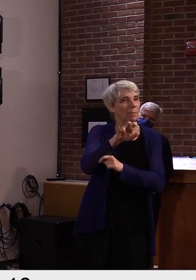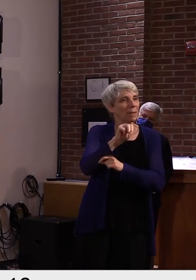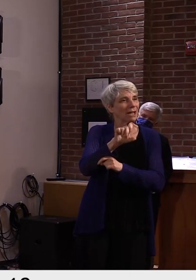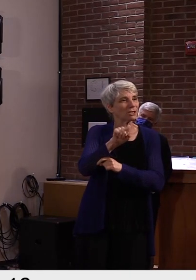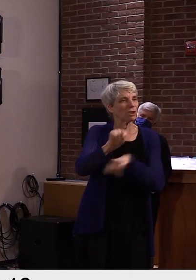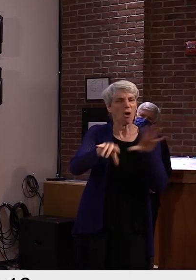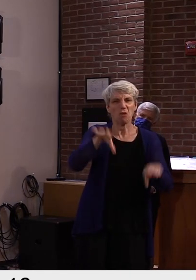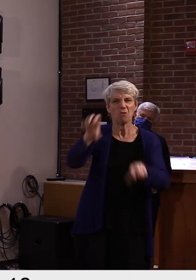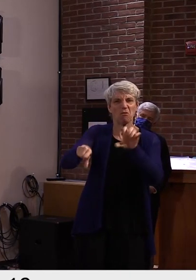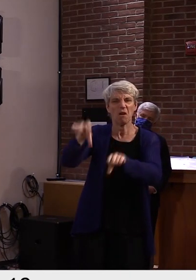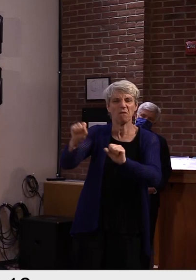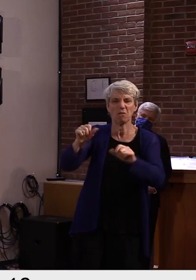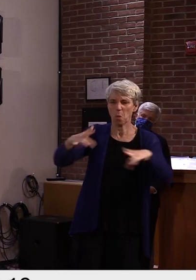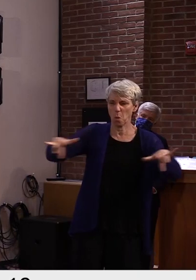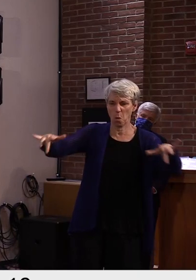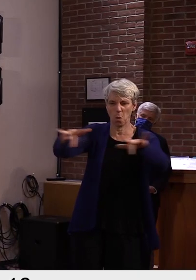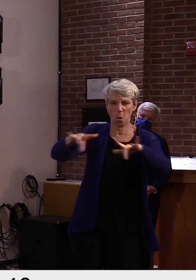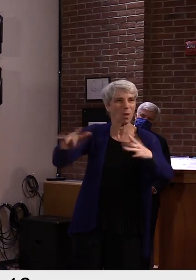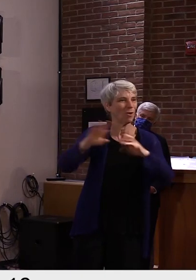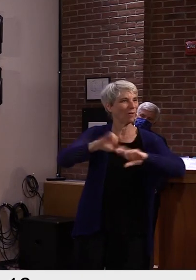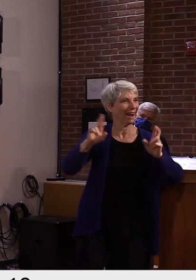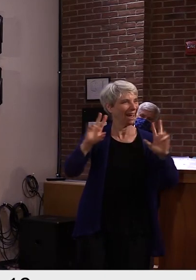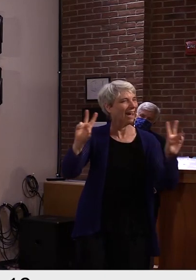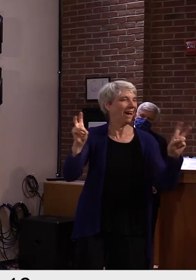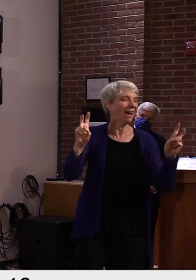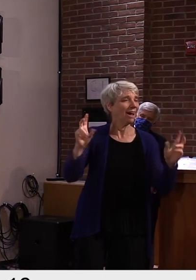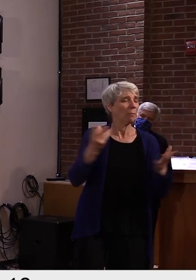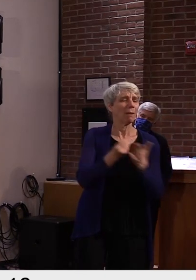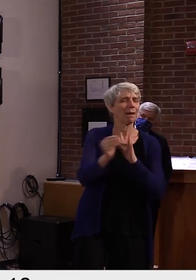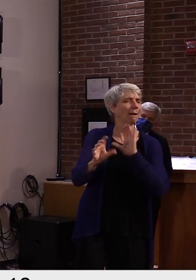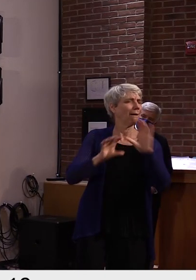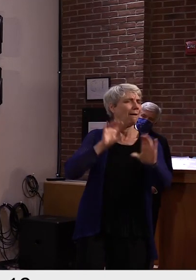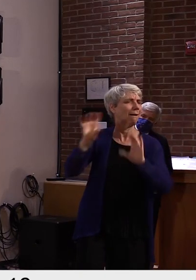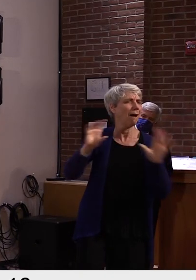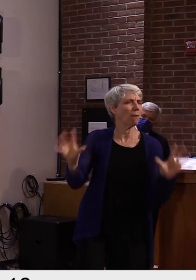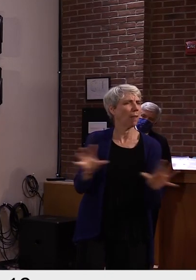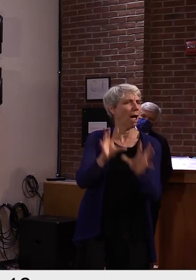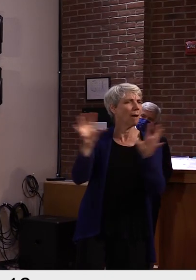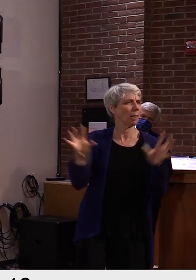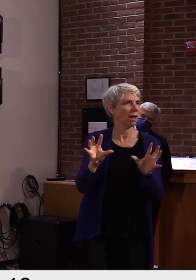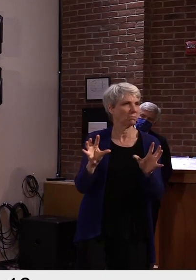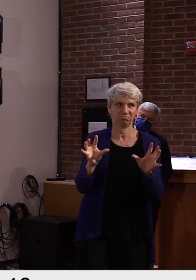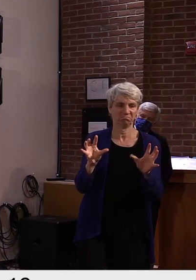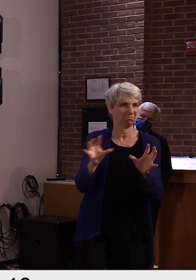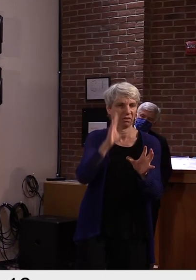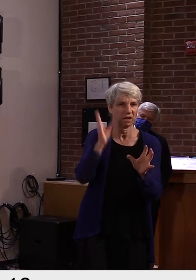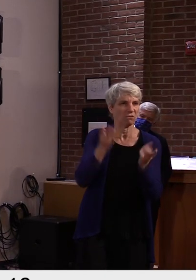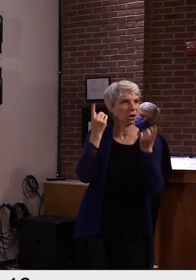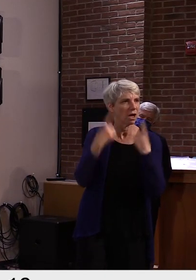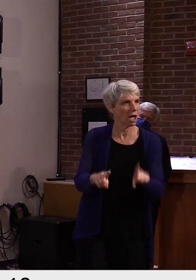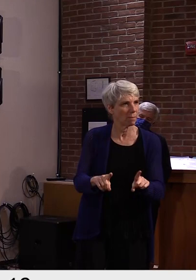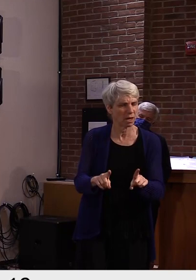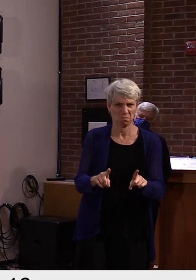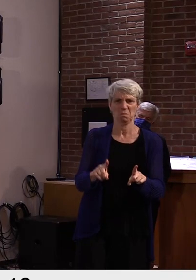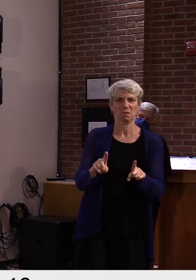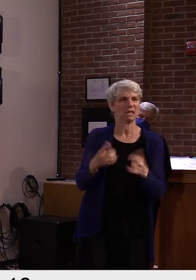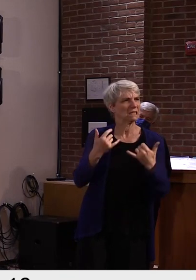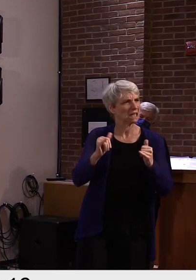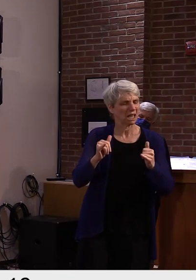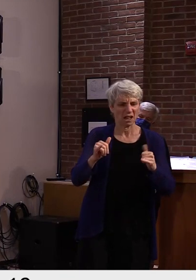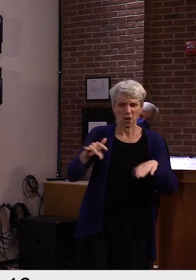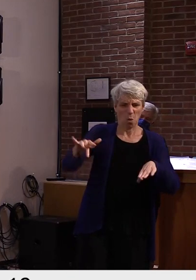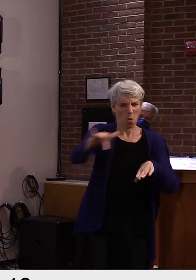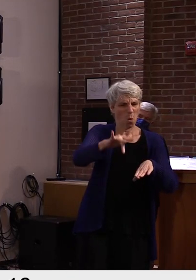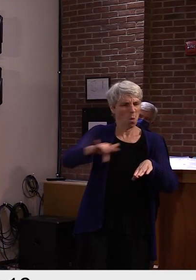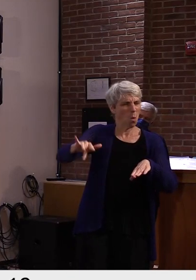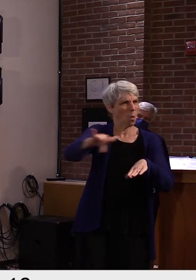attachment of any monies involved to help remediate or reimburse the city to at least turn the thing